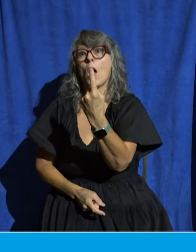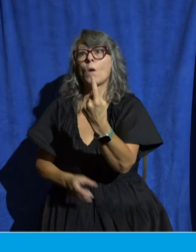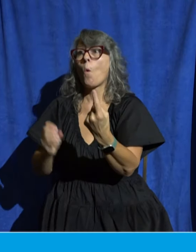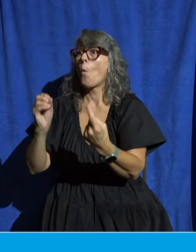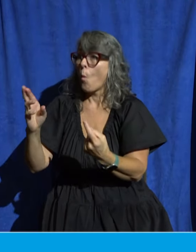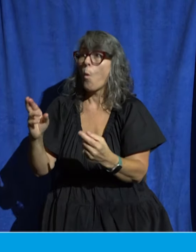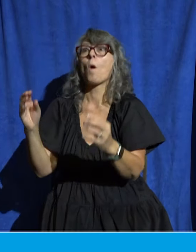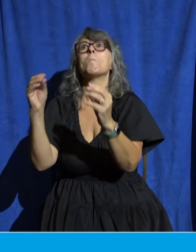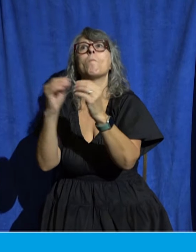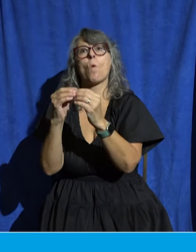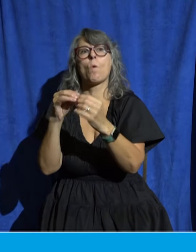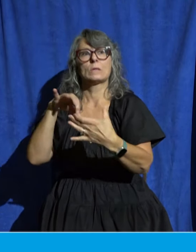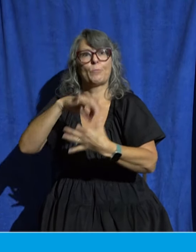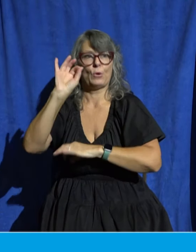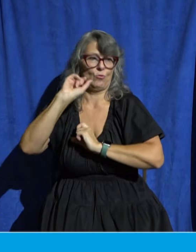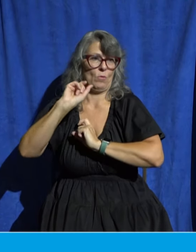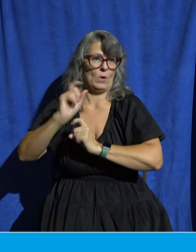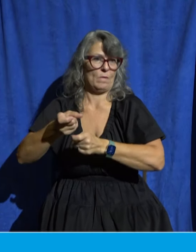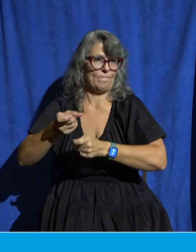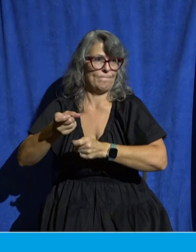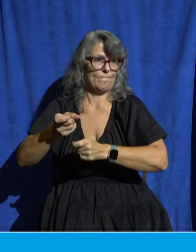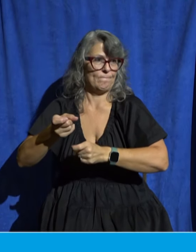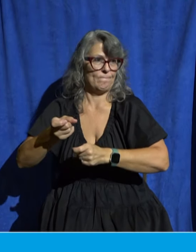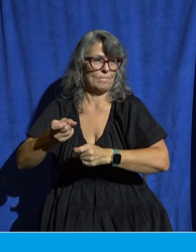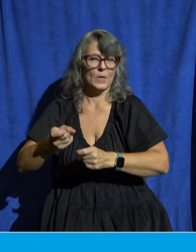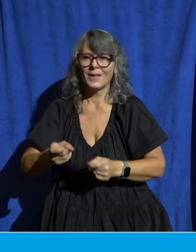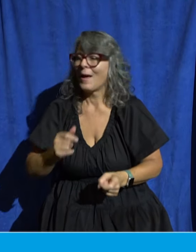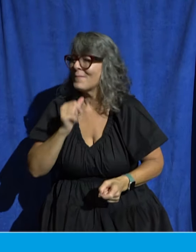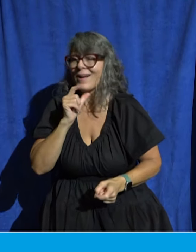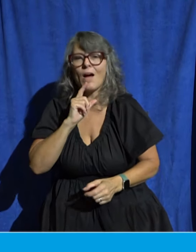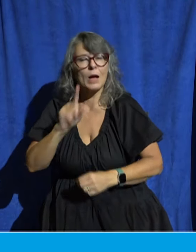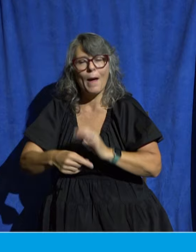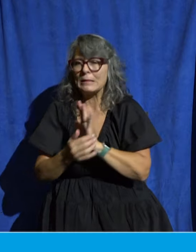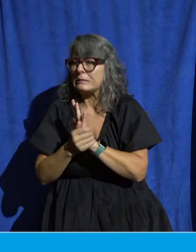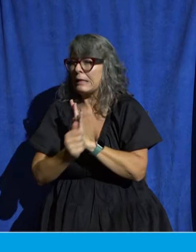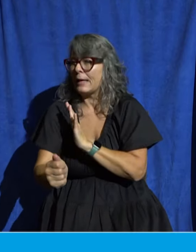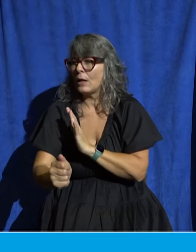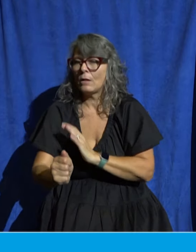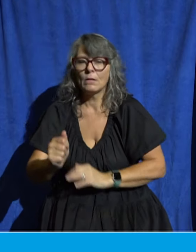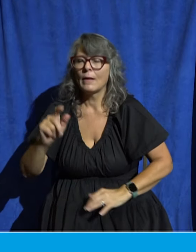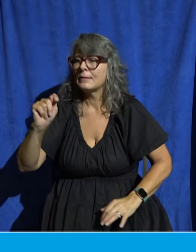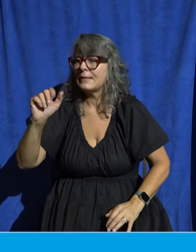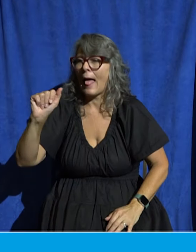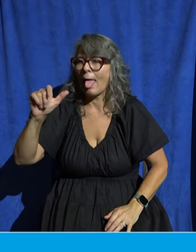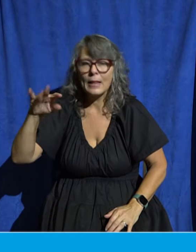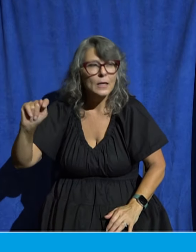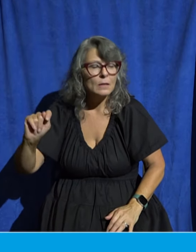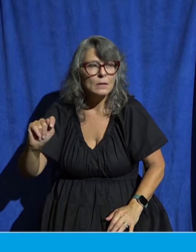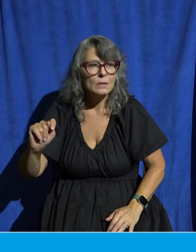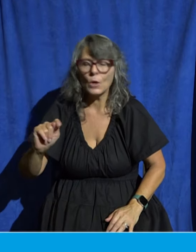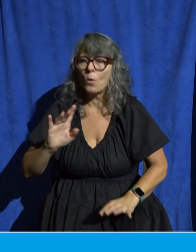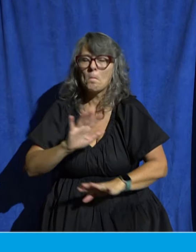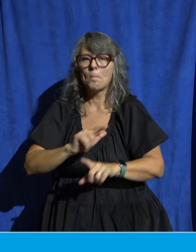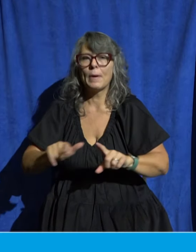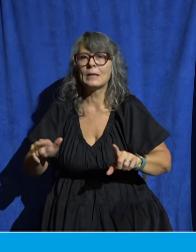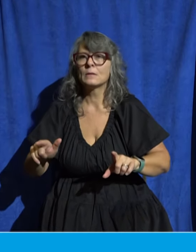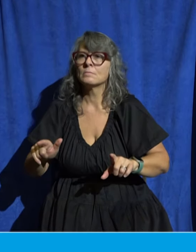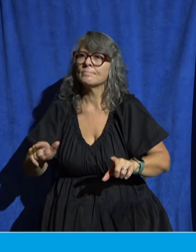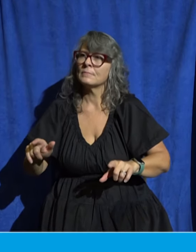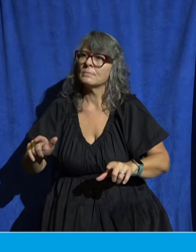These are not talents or skills necessarily, but spirit-powered abilities to minister to others. We're going to talk about